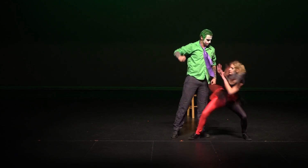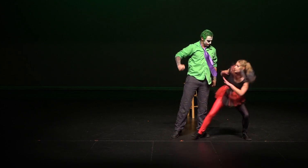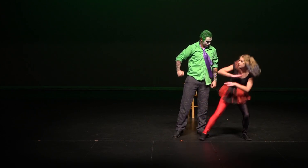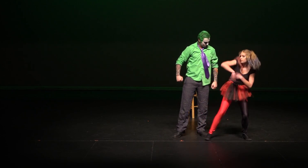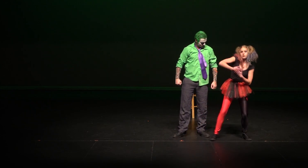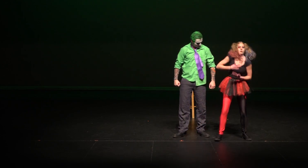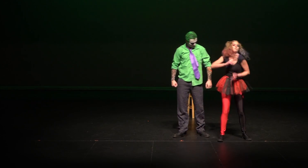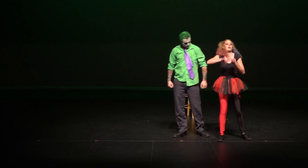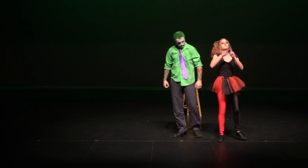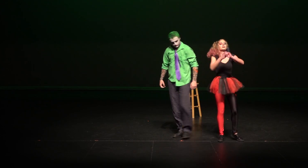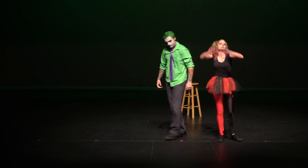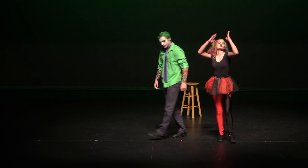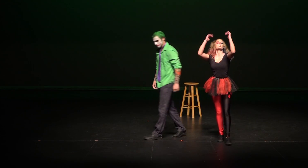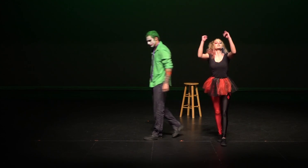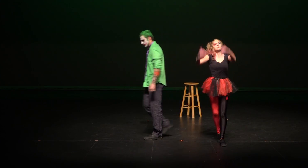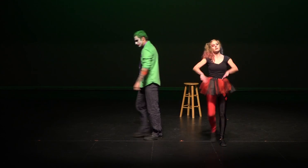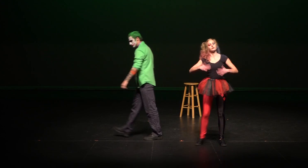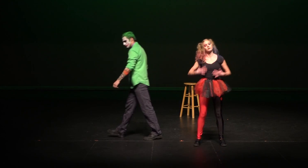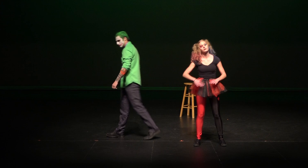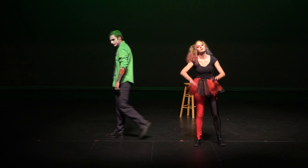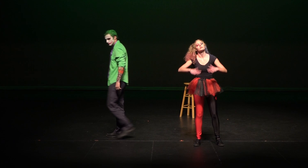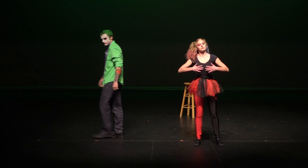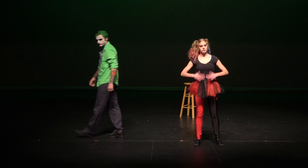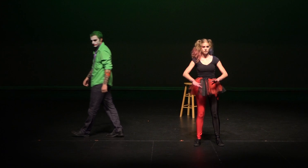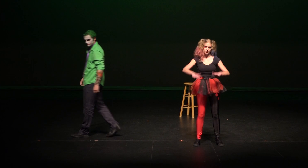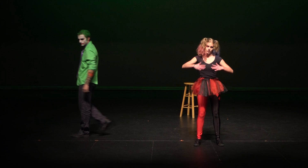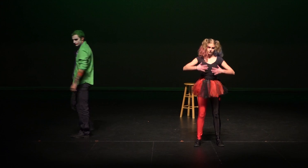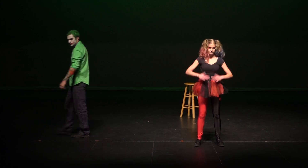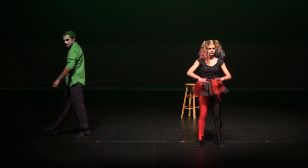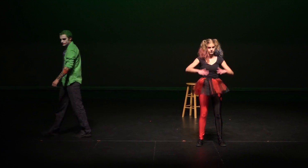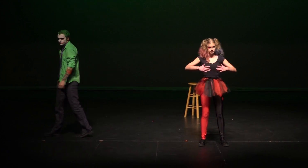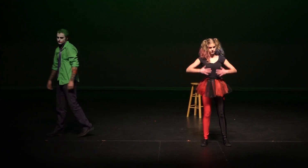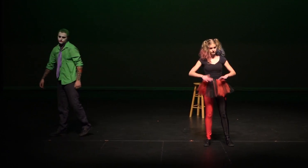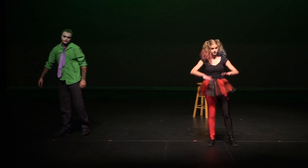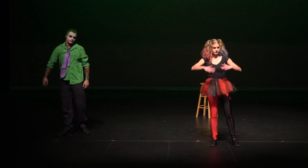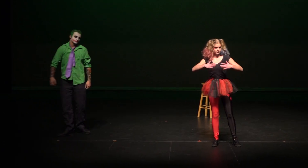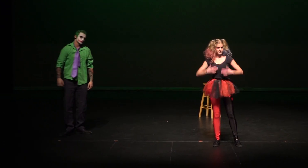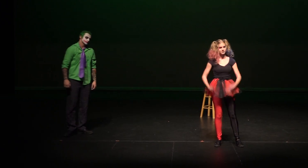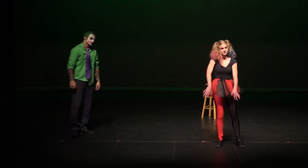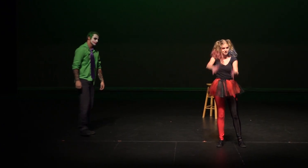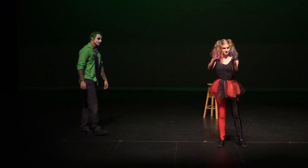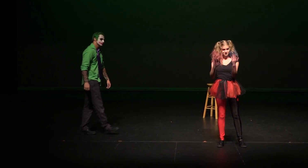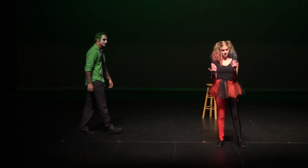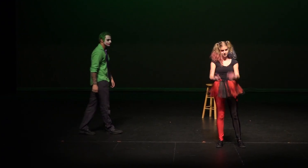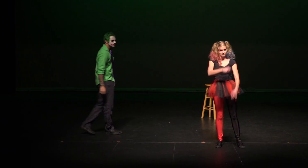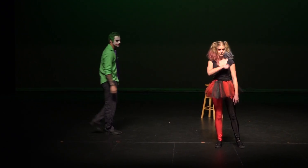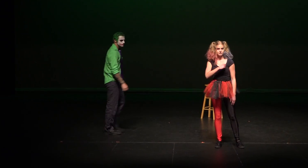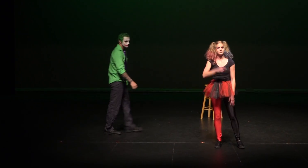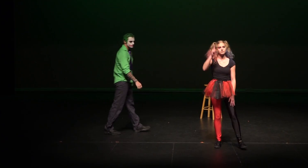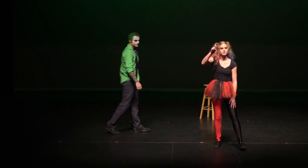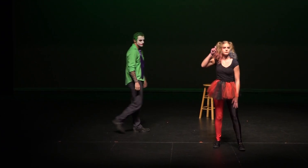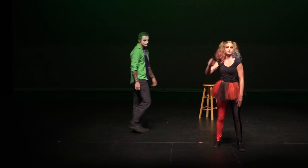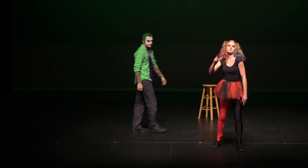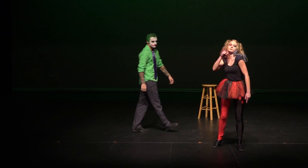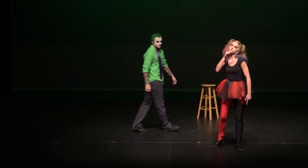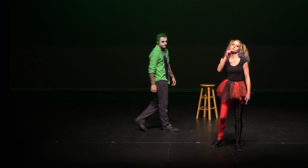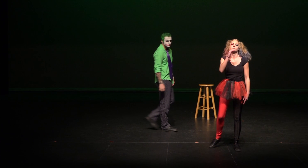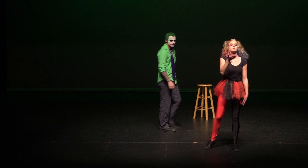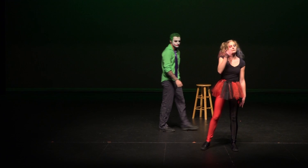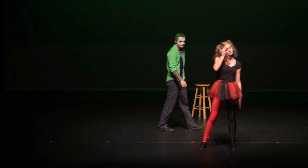All my friends are heathens, take it slow Wait for them to ask you,